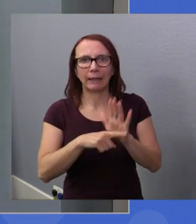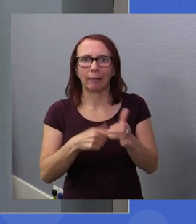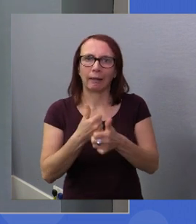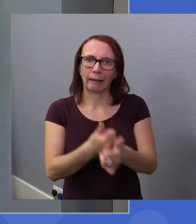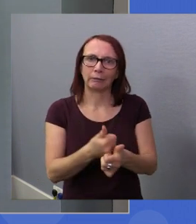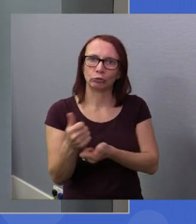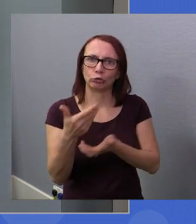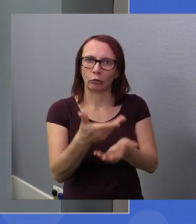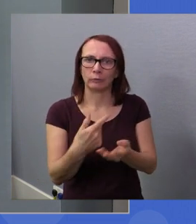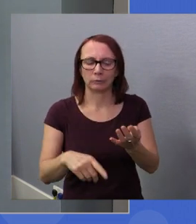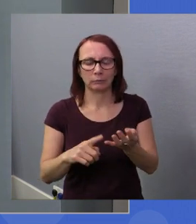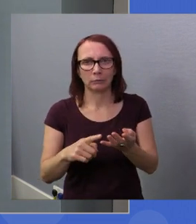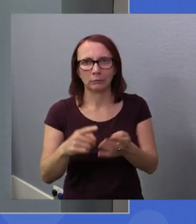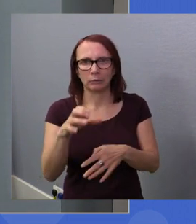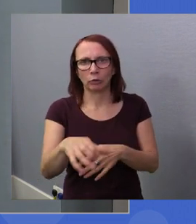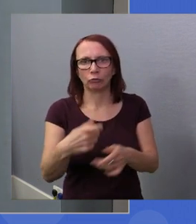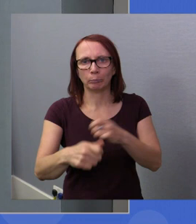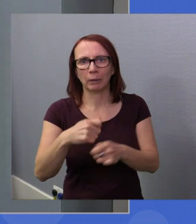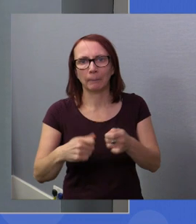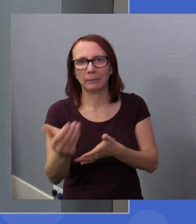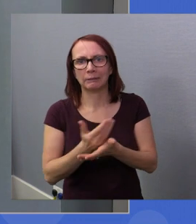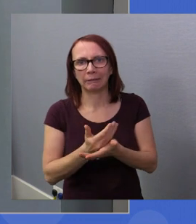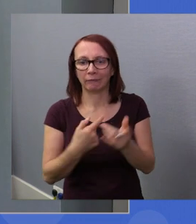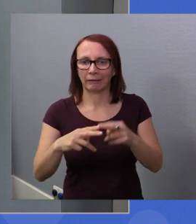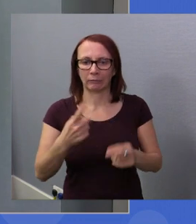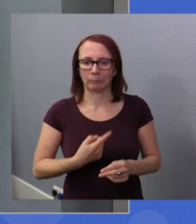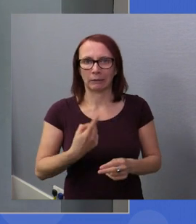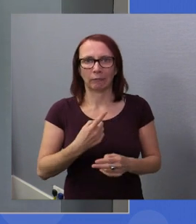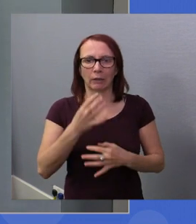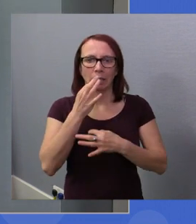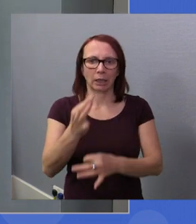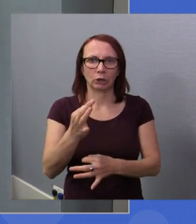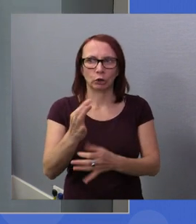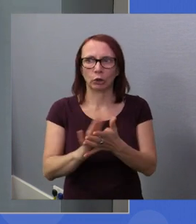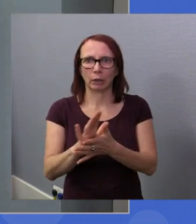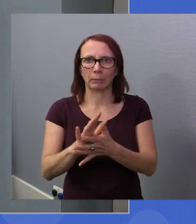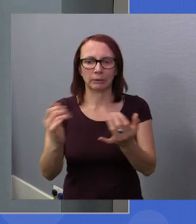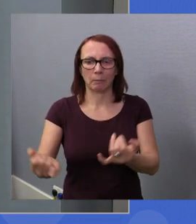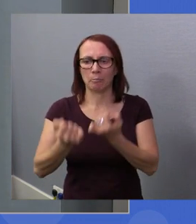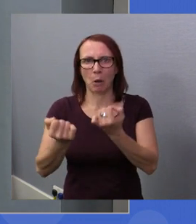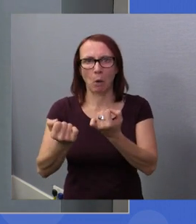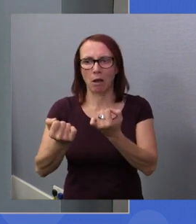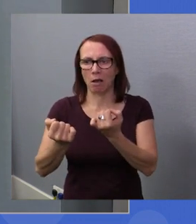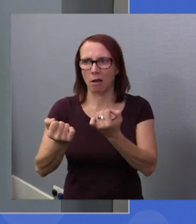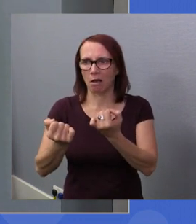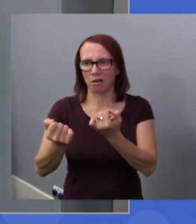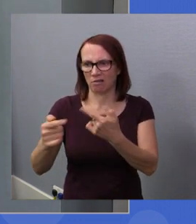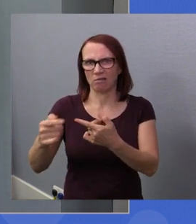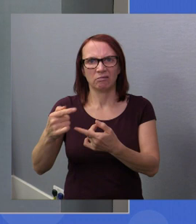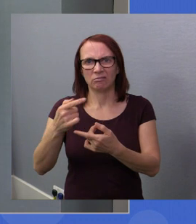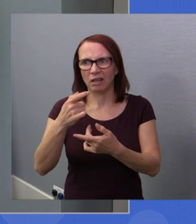It would make the country safer for people with addiction and it would also take the power away from criminals, drug dealers for example.